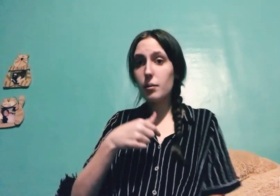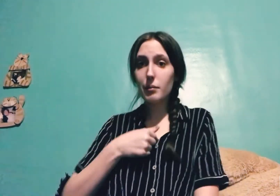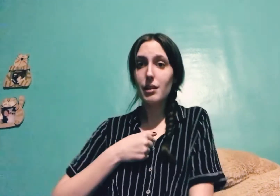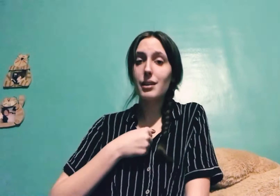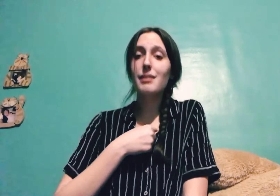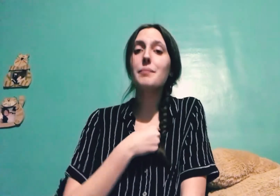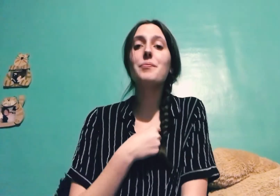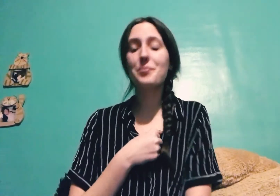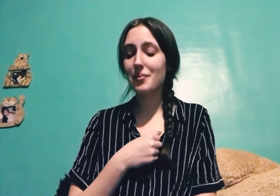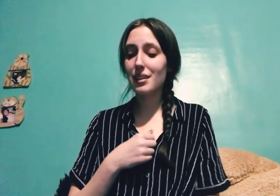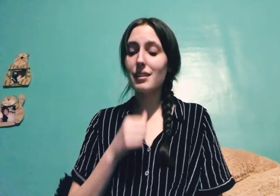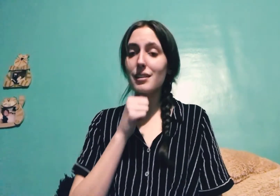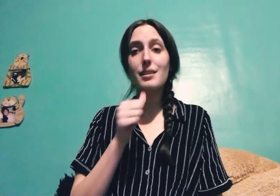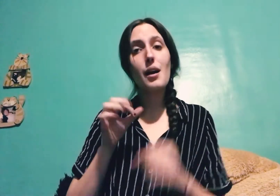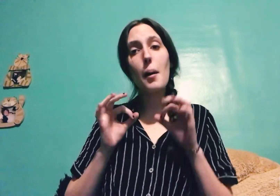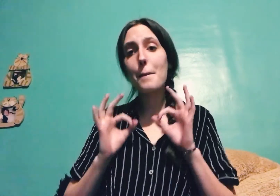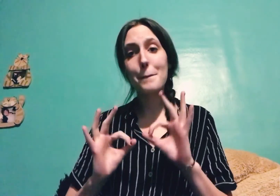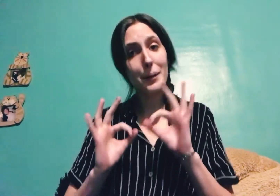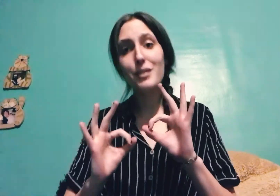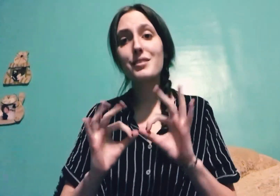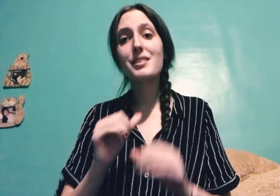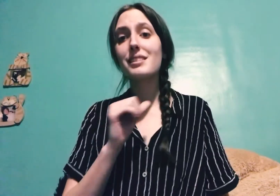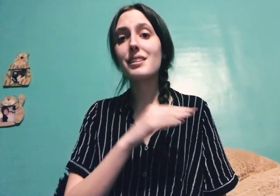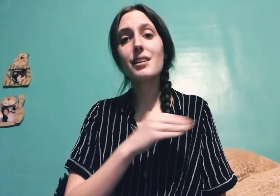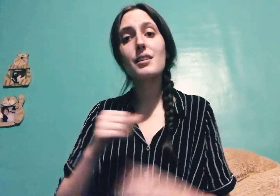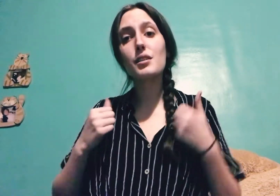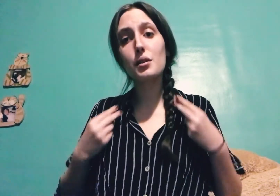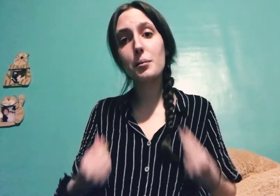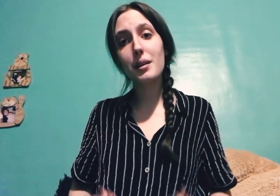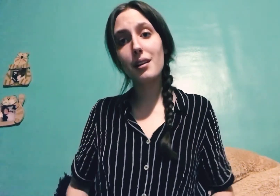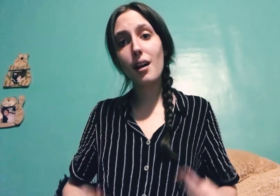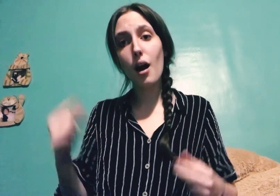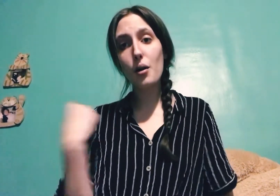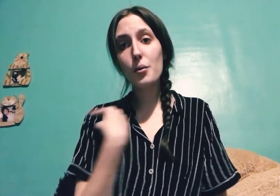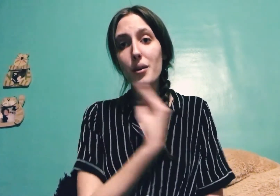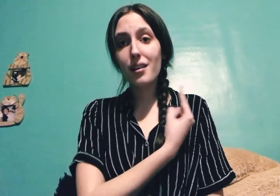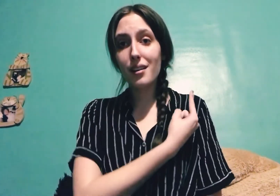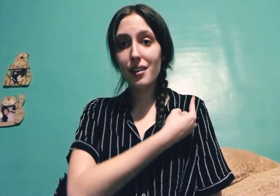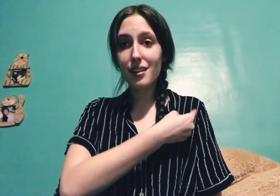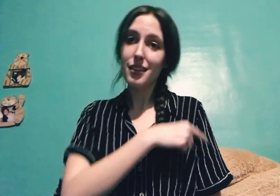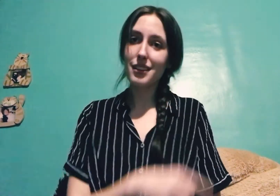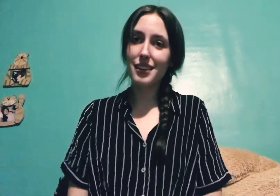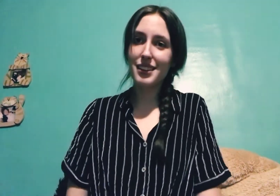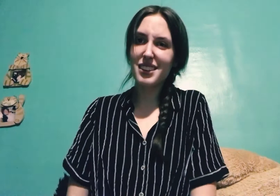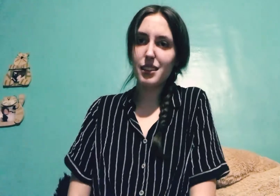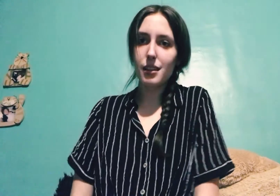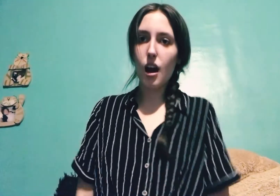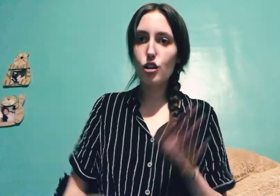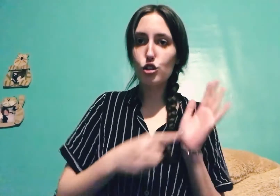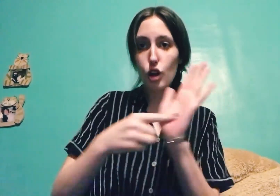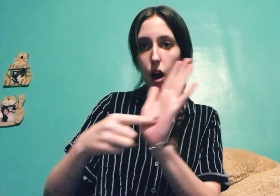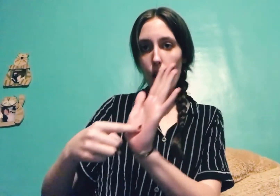me Imperfect and human, are we? Show